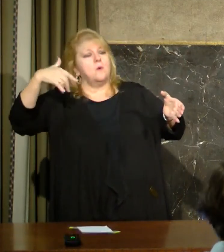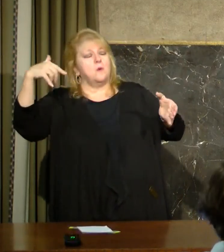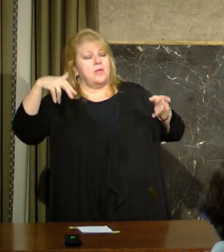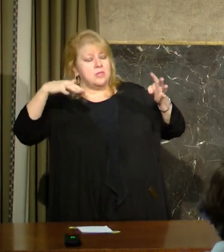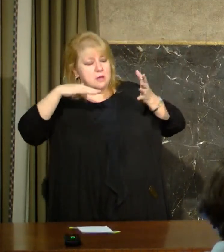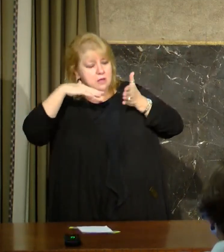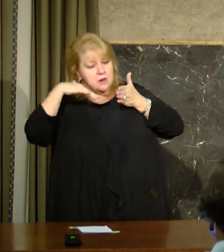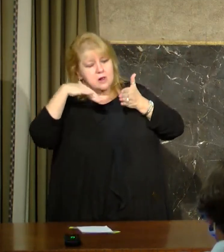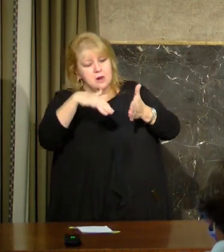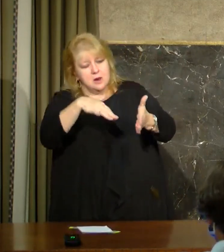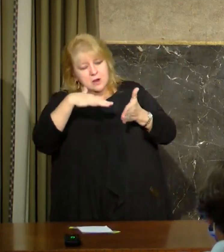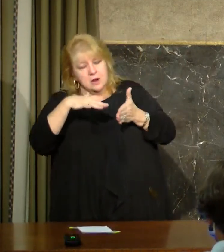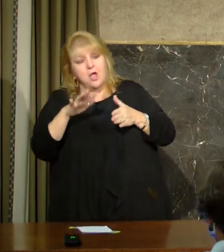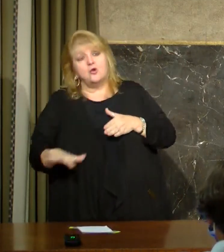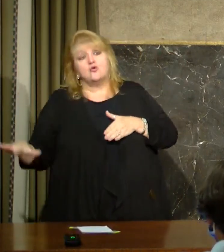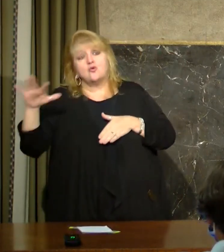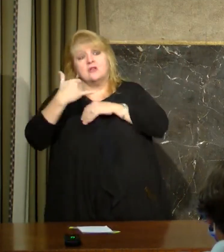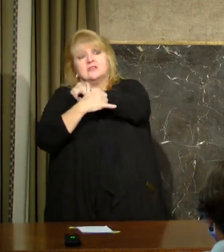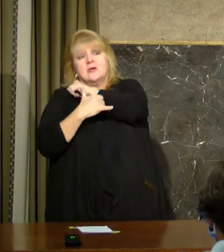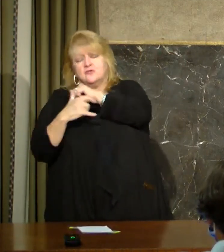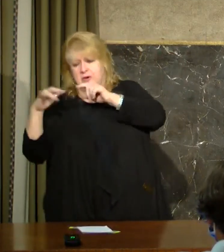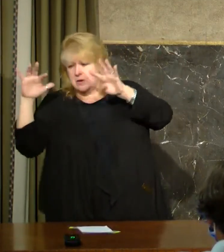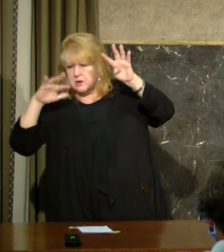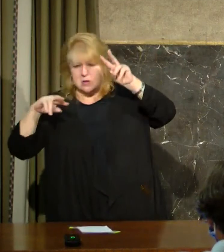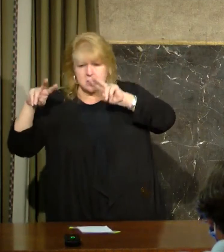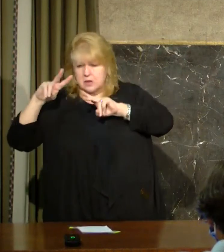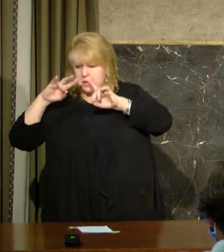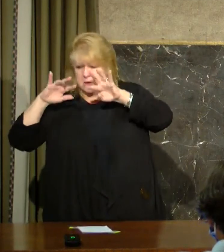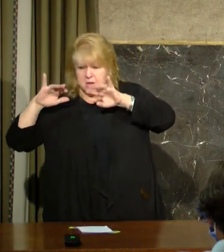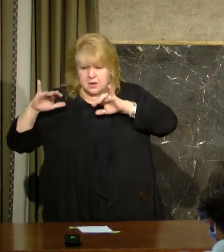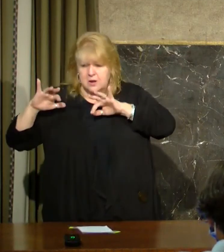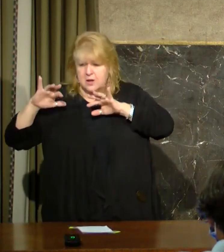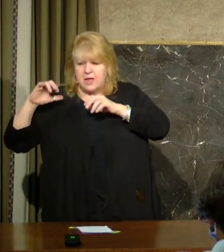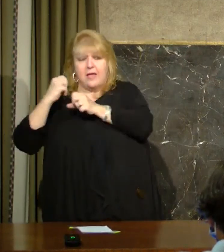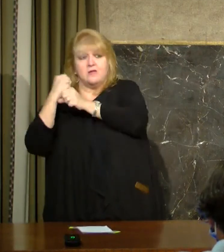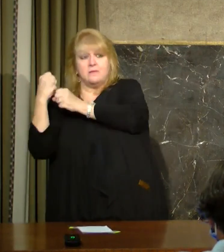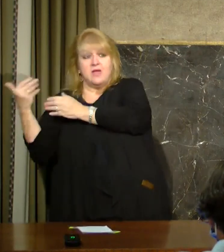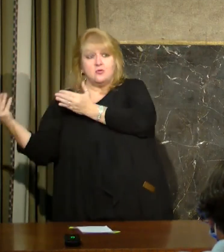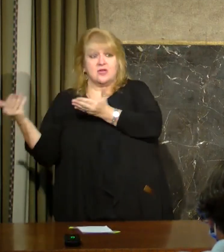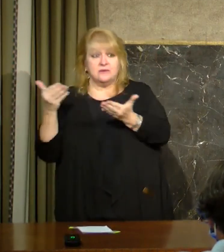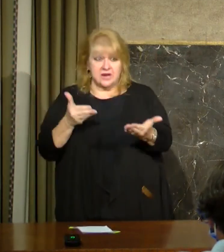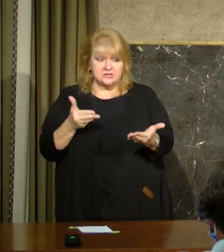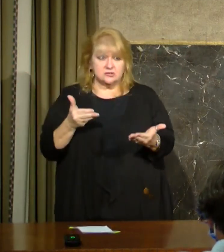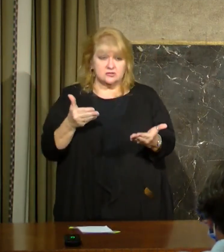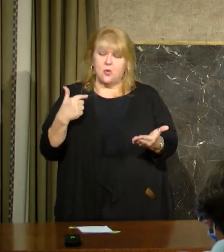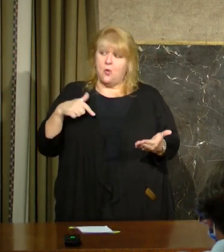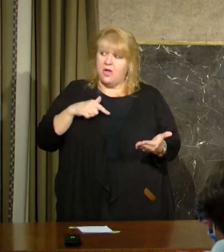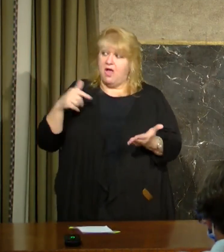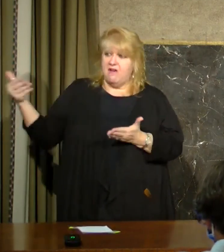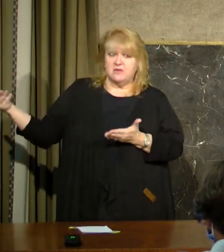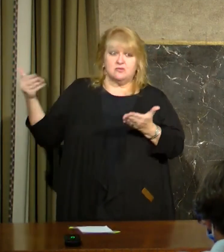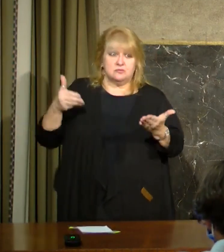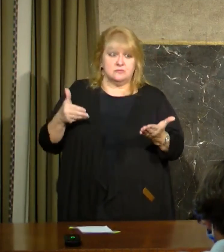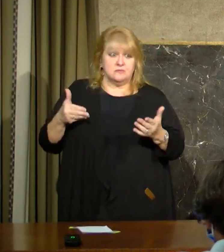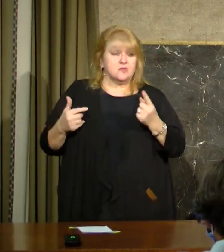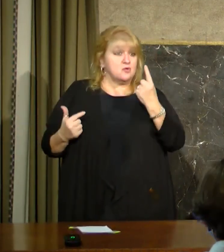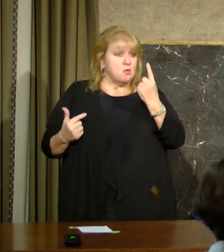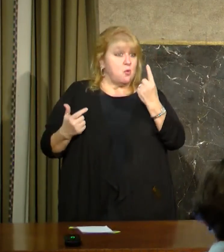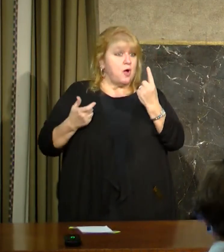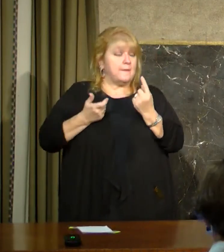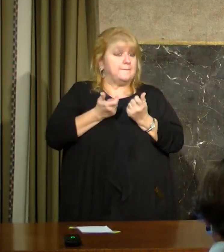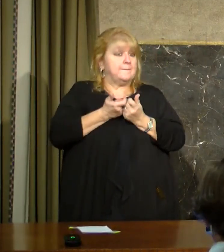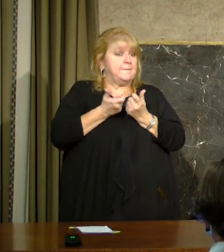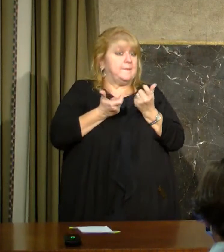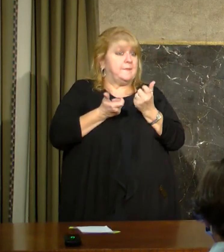the country, and they're making recommendations. And by and large, we have accepted those. The biggest deviation and one that I think